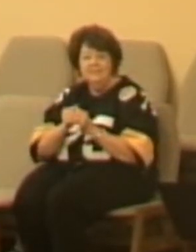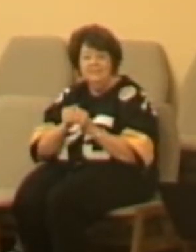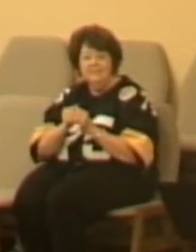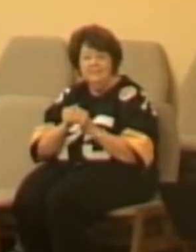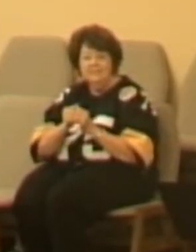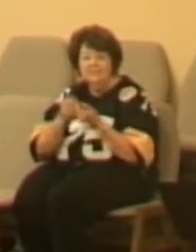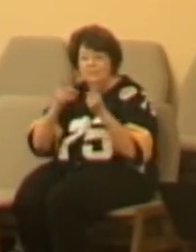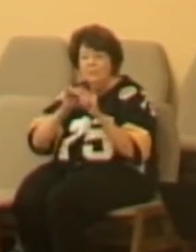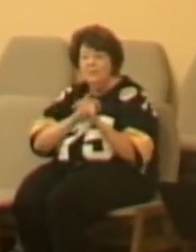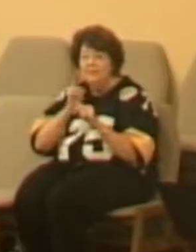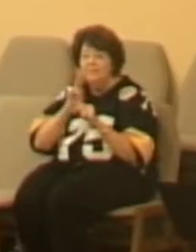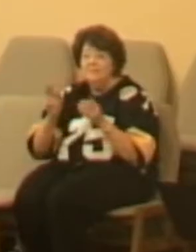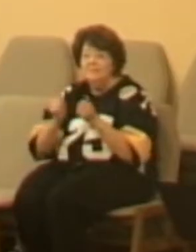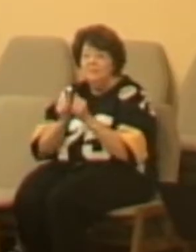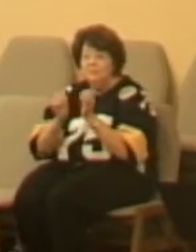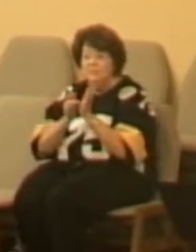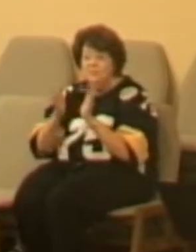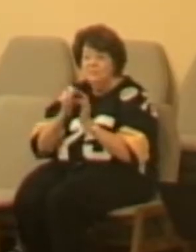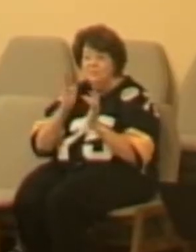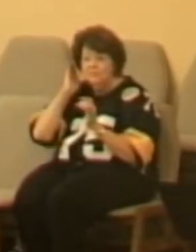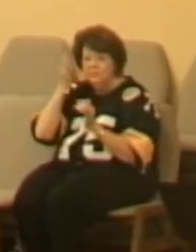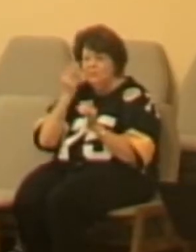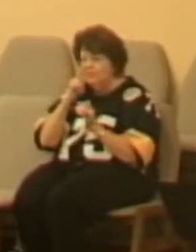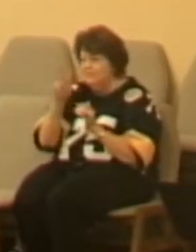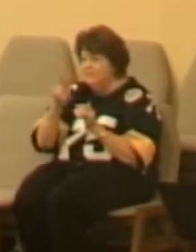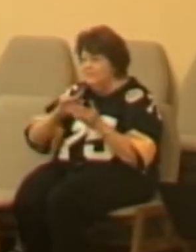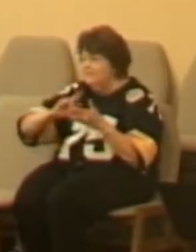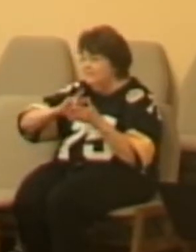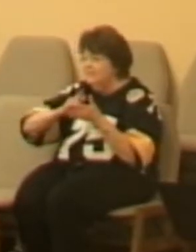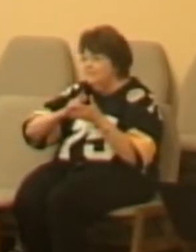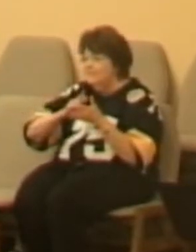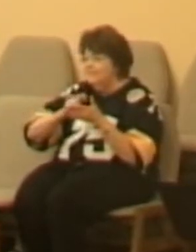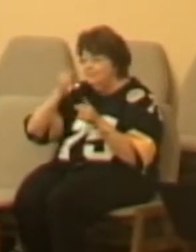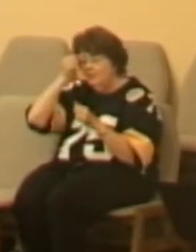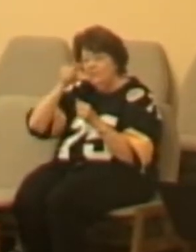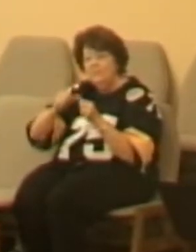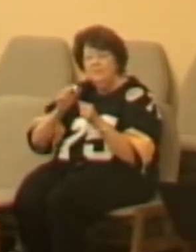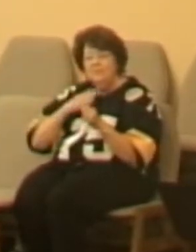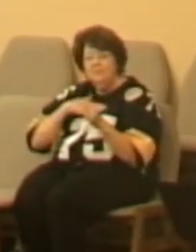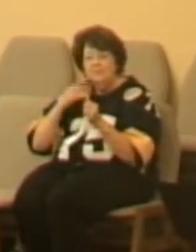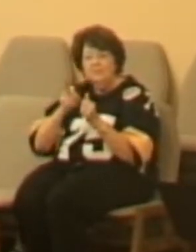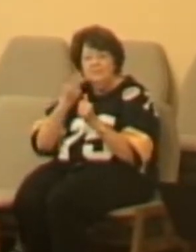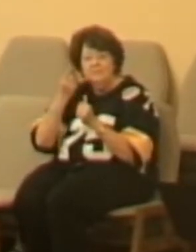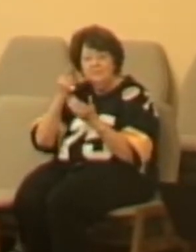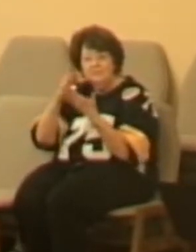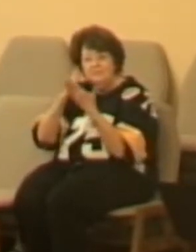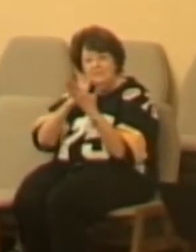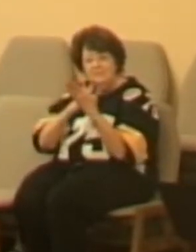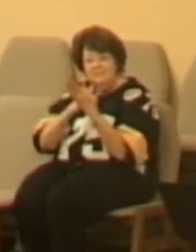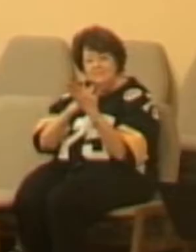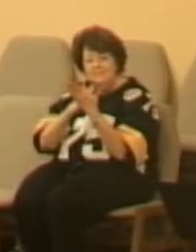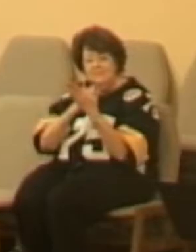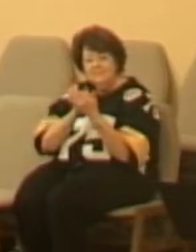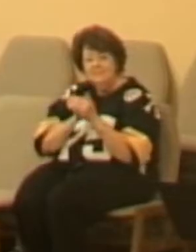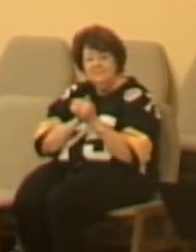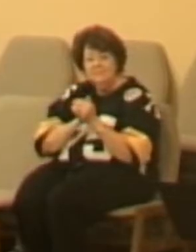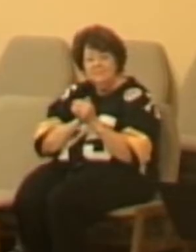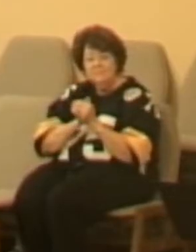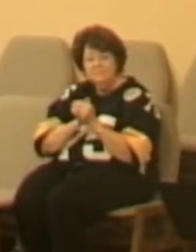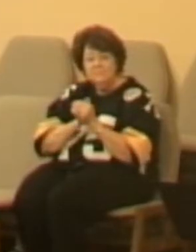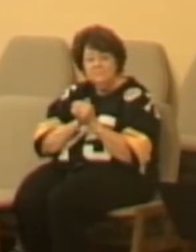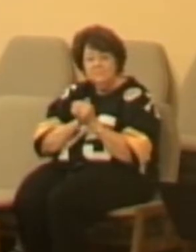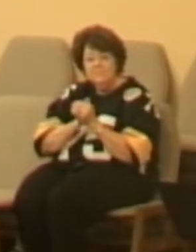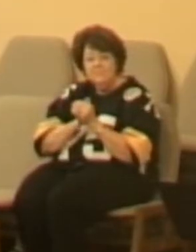with Jesus will take a look at these two and remember my first sermons. It